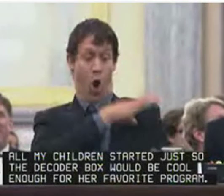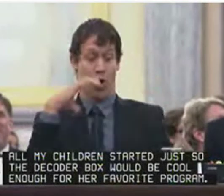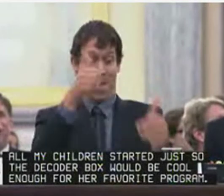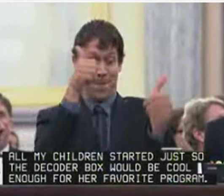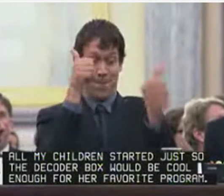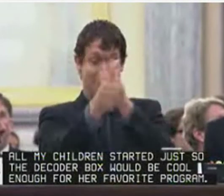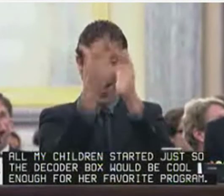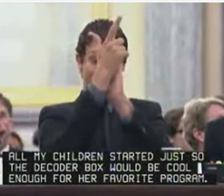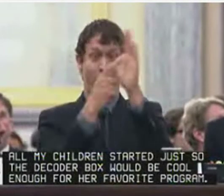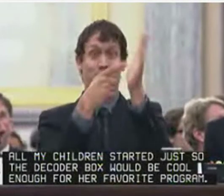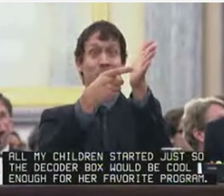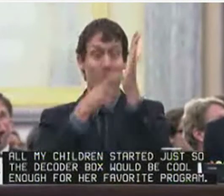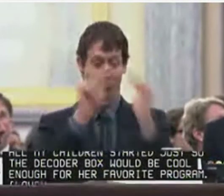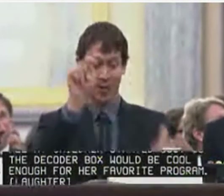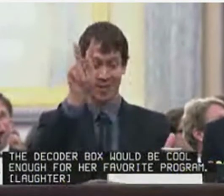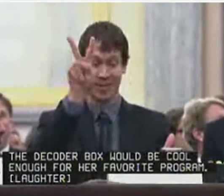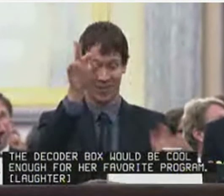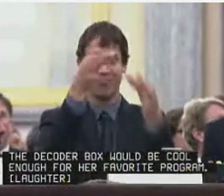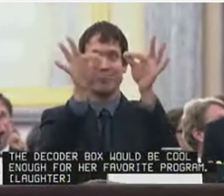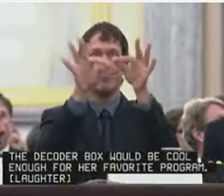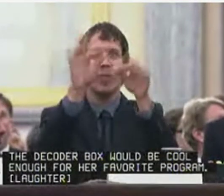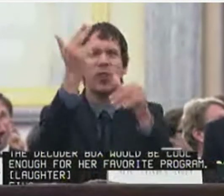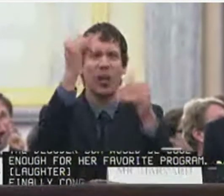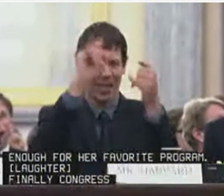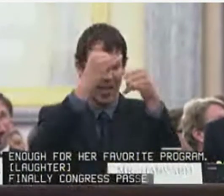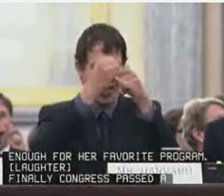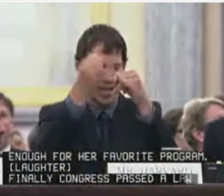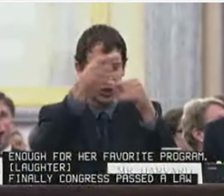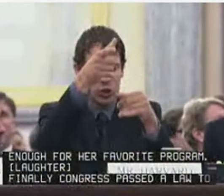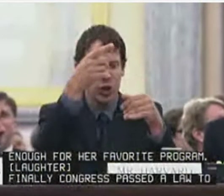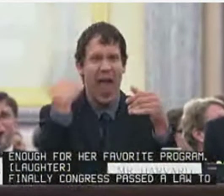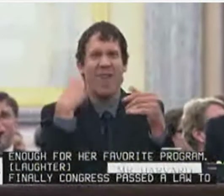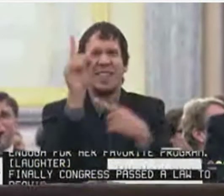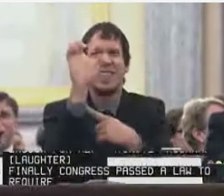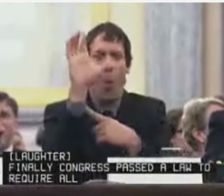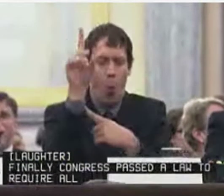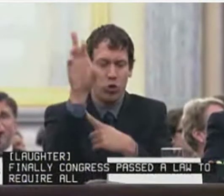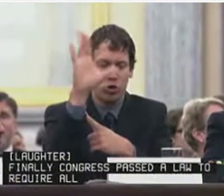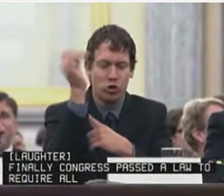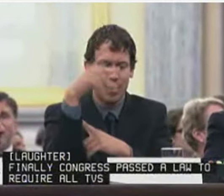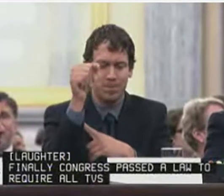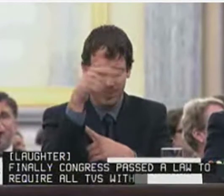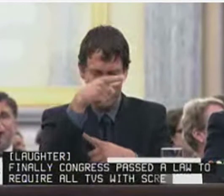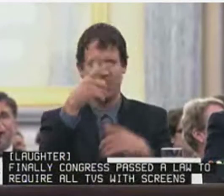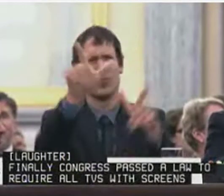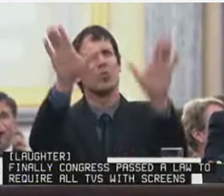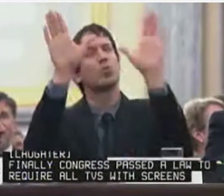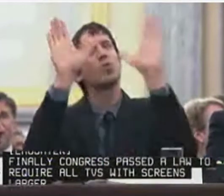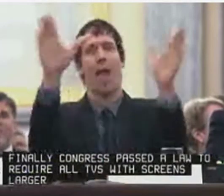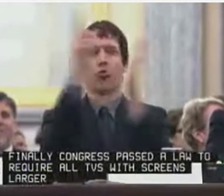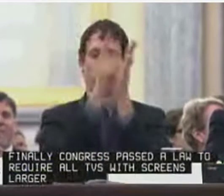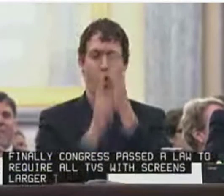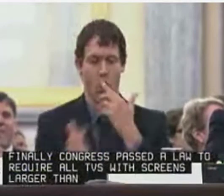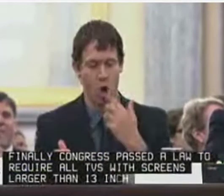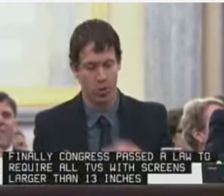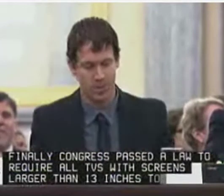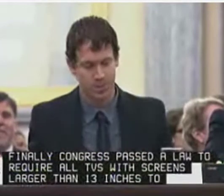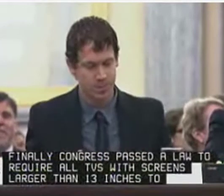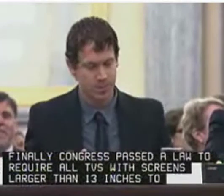Finally, Congress passed a law to require all TVs with screens larger than 13 inches to have decoder chips to display closed captions.